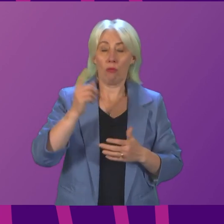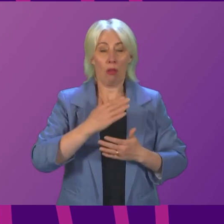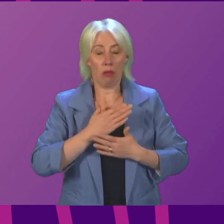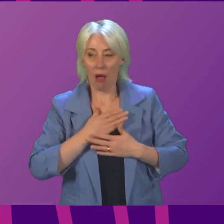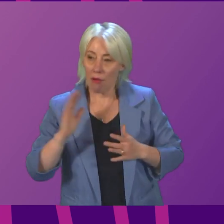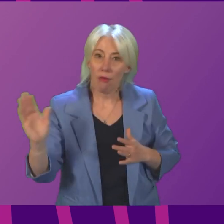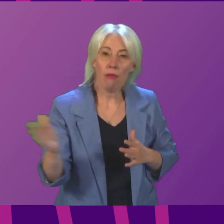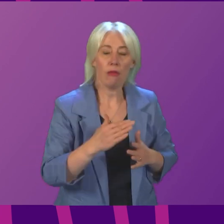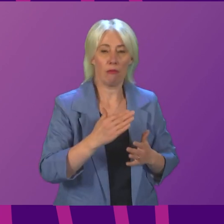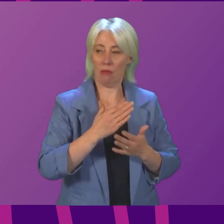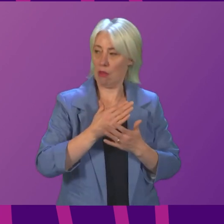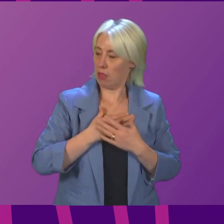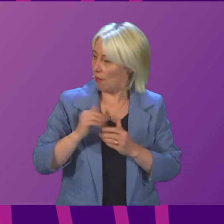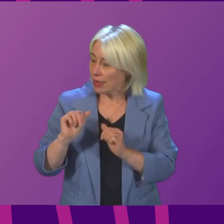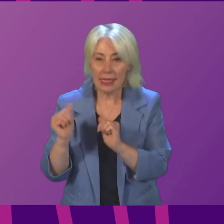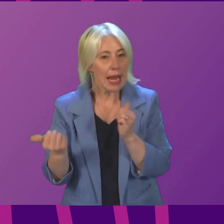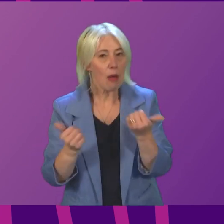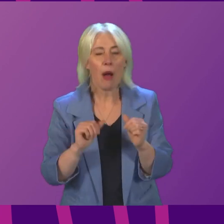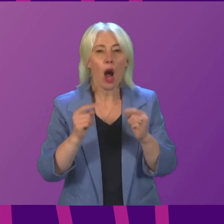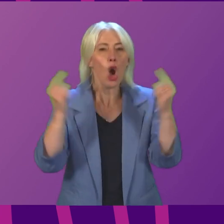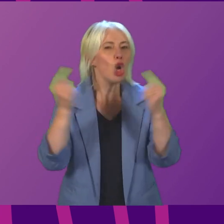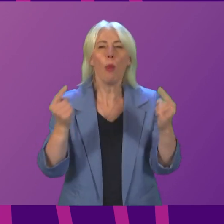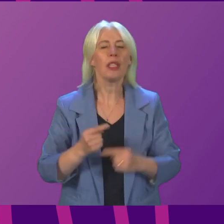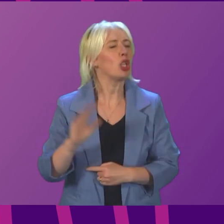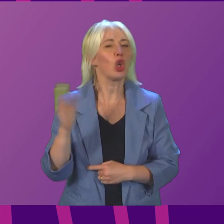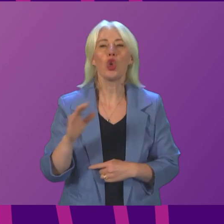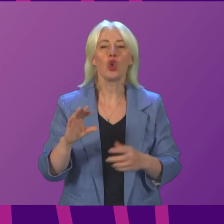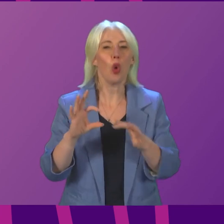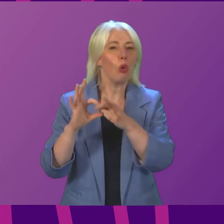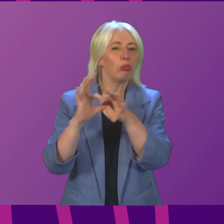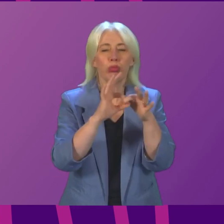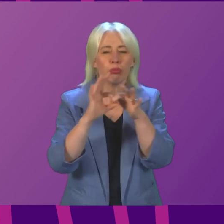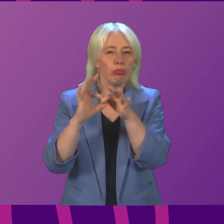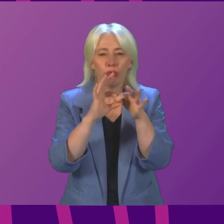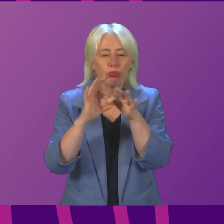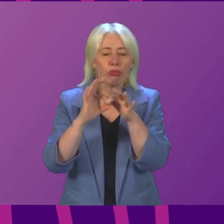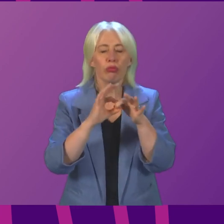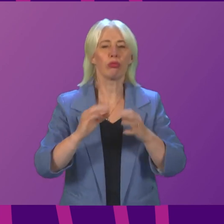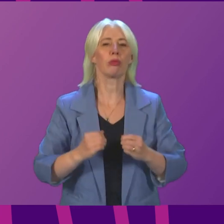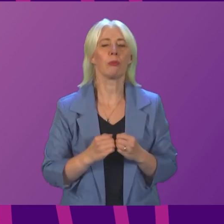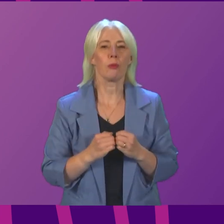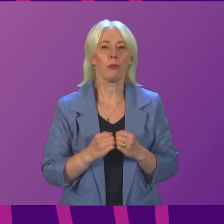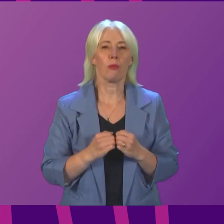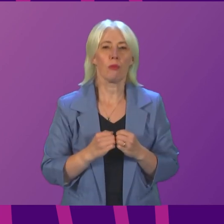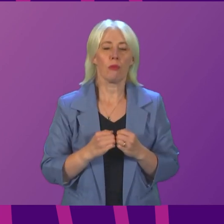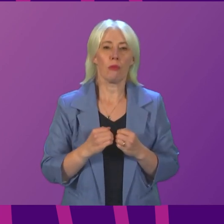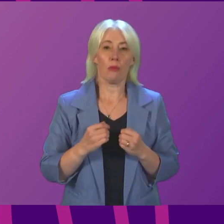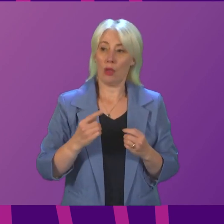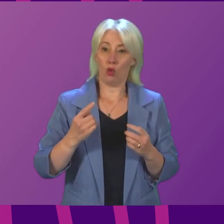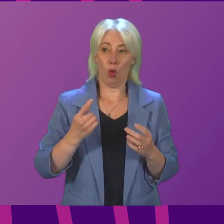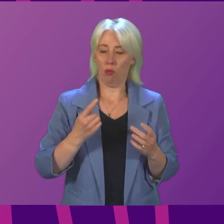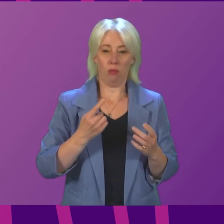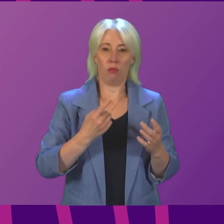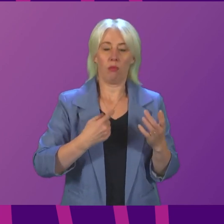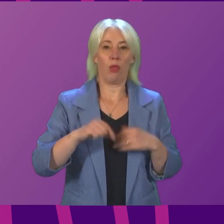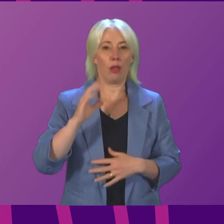and love of neighbour are never in competition, always mutually authenticating. And with the lead given globally